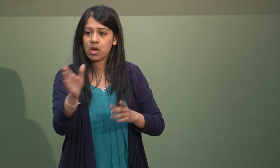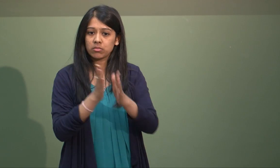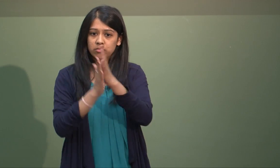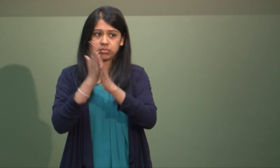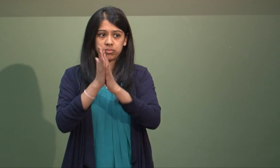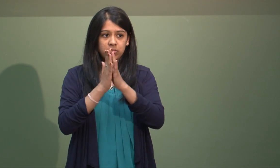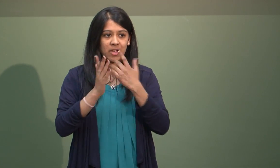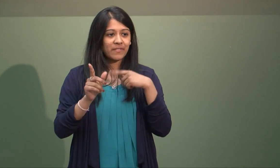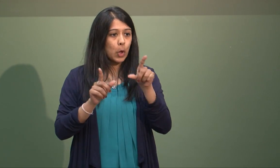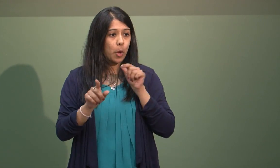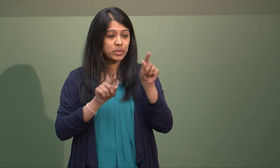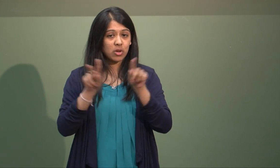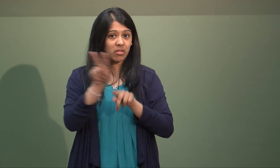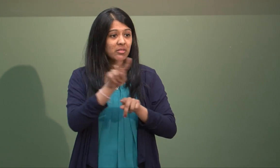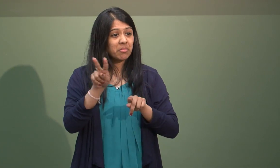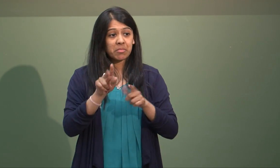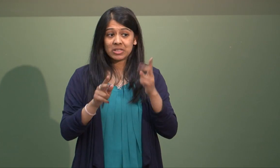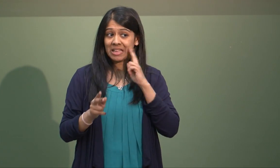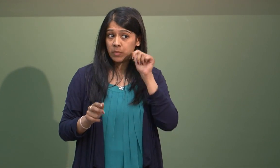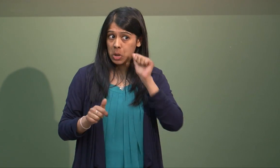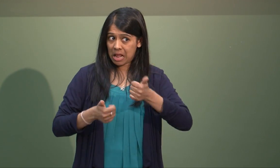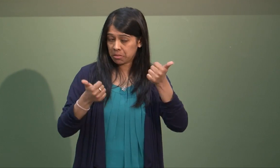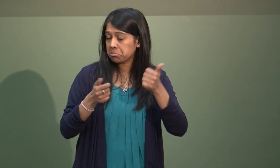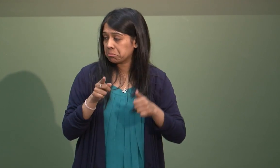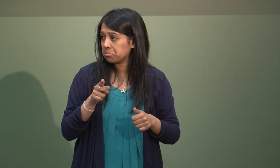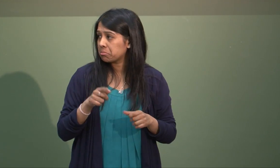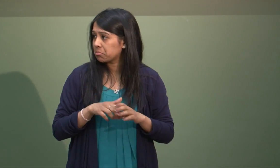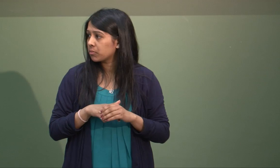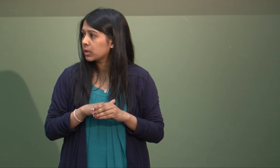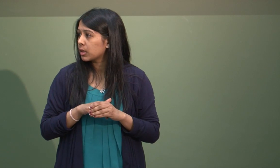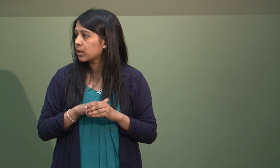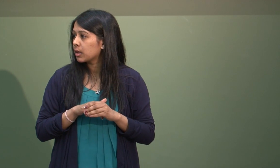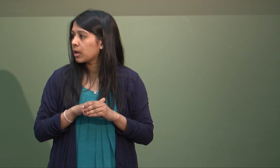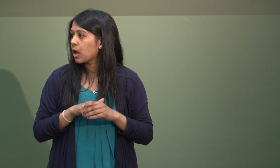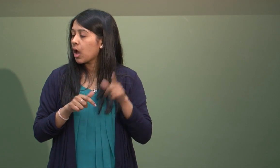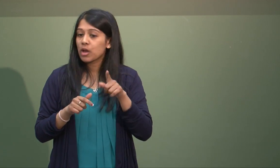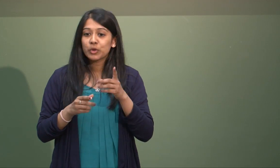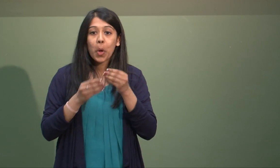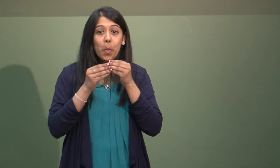with an interpreter, have access to that information in BSL or through subtitles, whichever option I preferred.